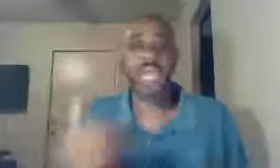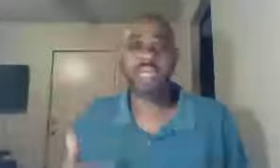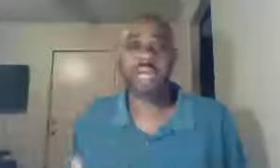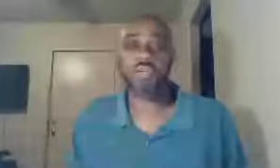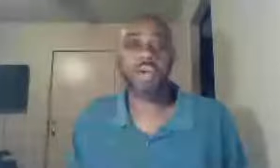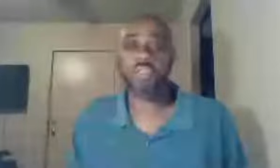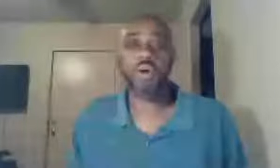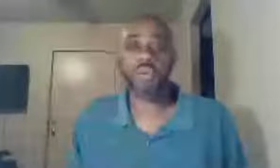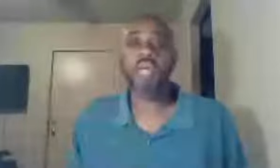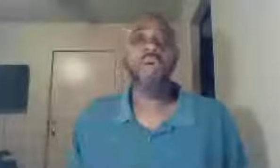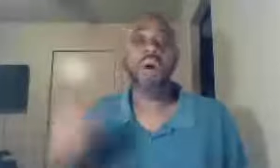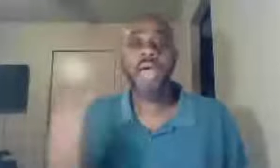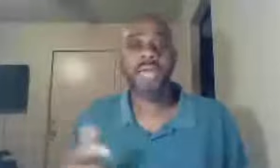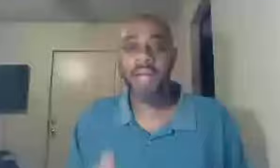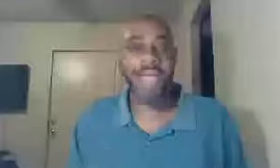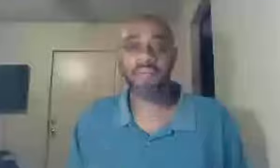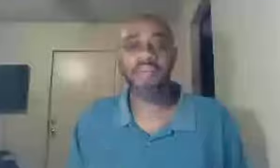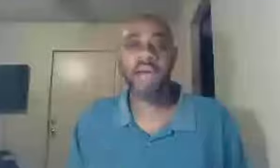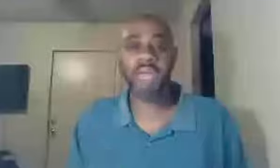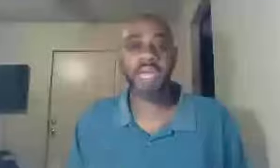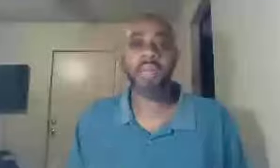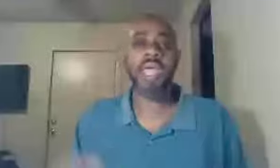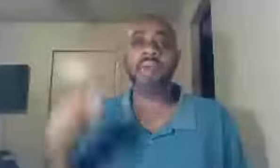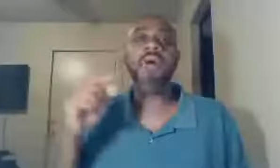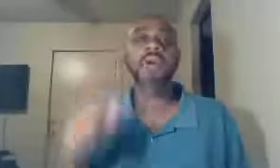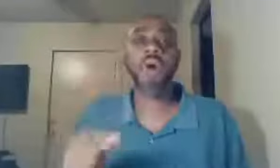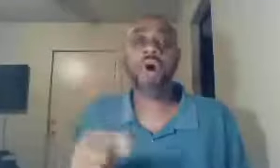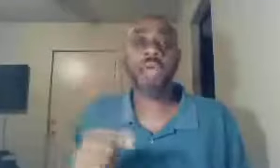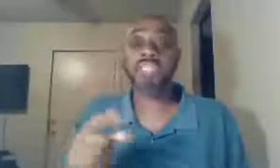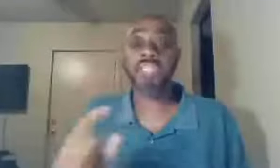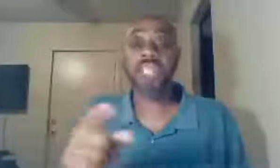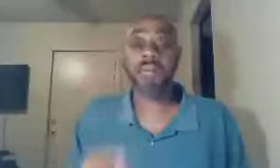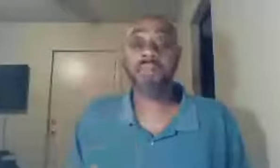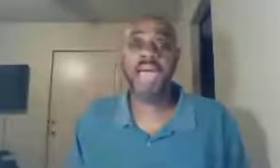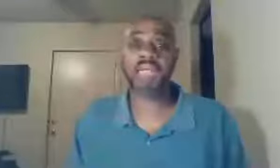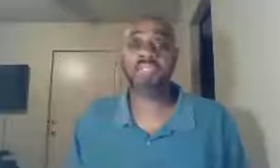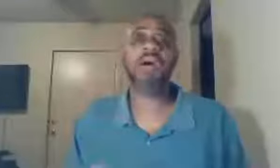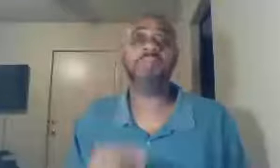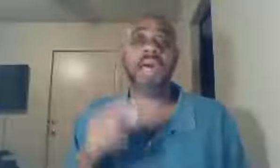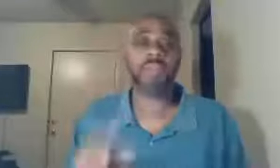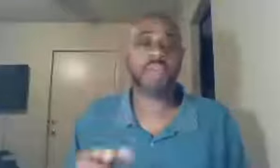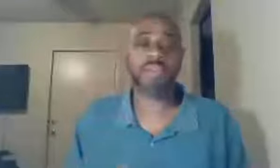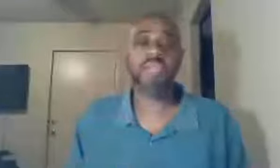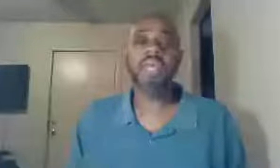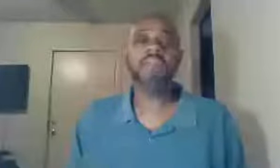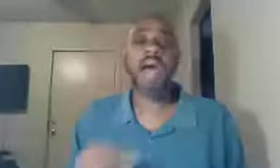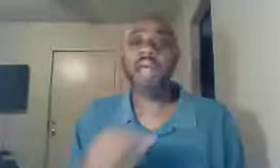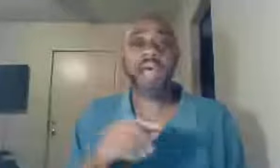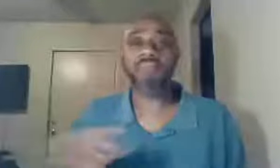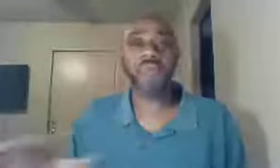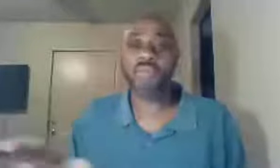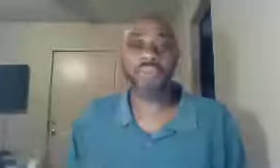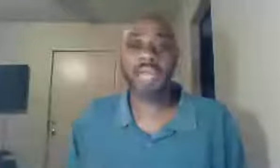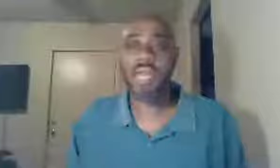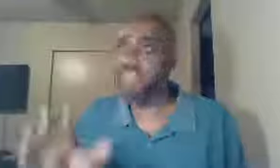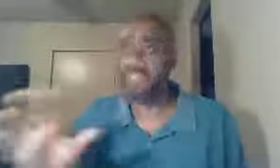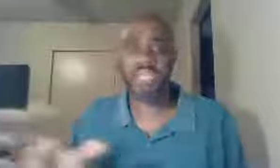cannot cross over, well Abraham, father Abraham, go and send him back, and tell my brothers, I got brothers that, I think six